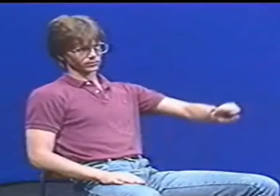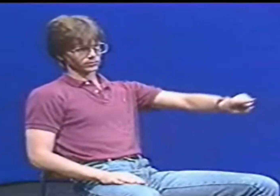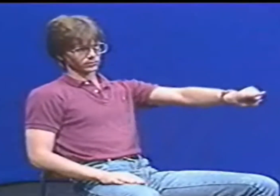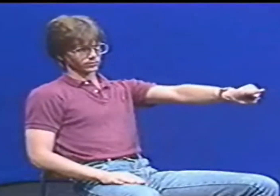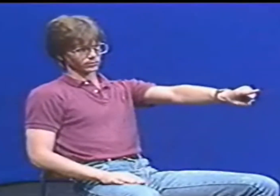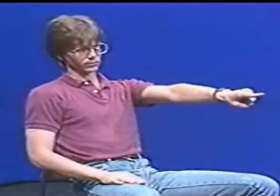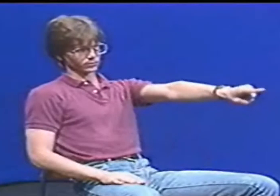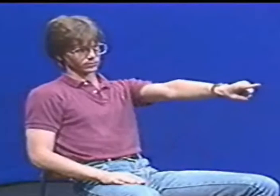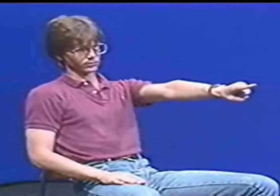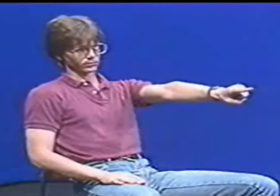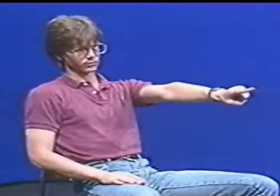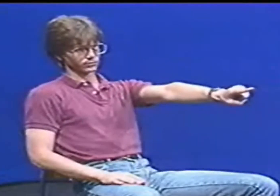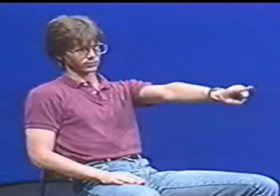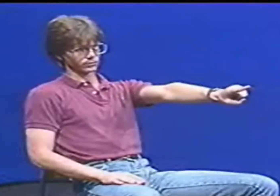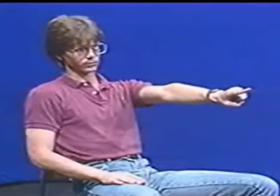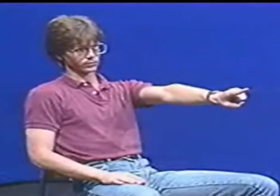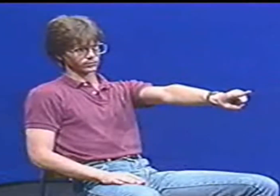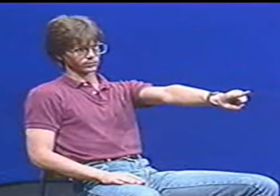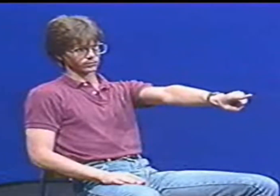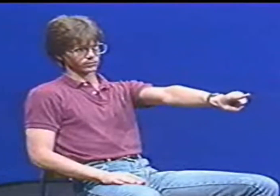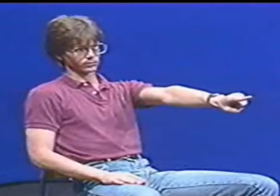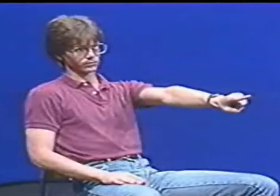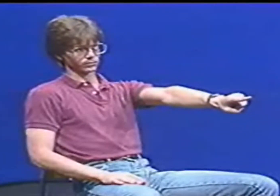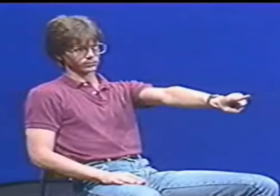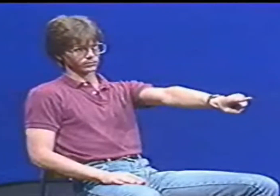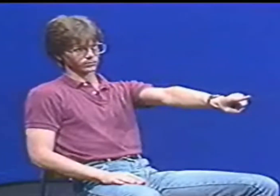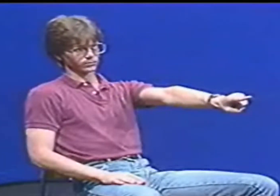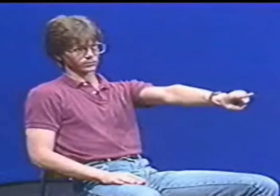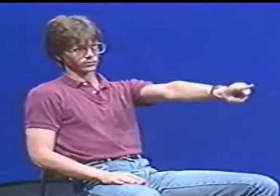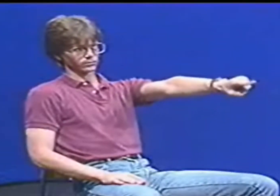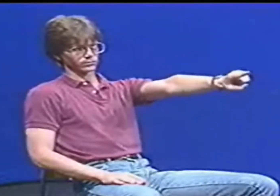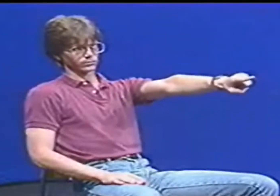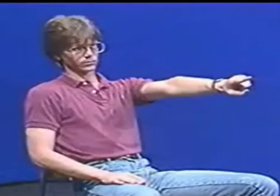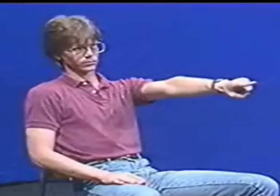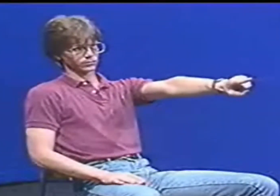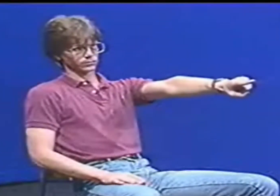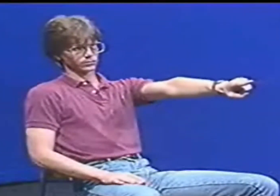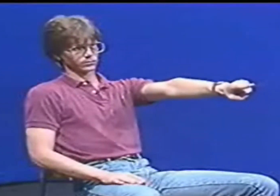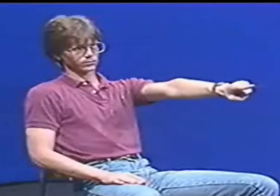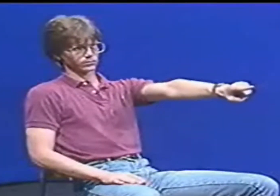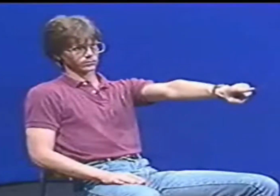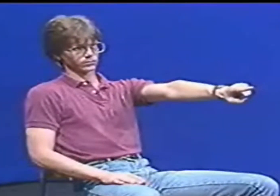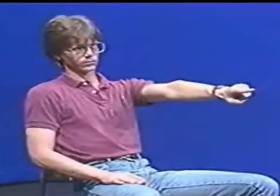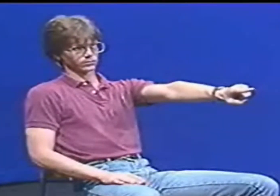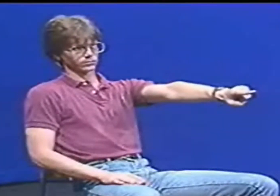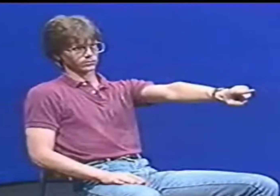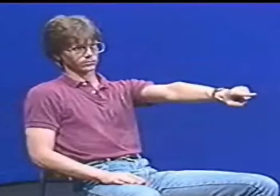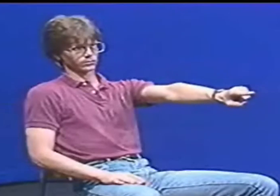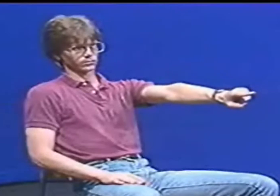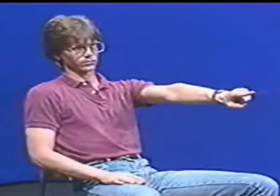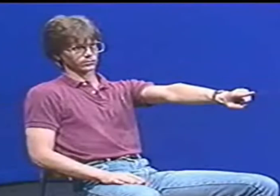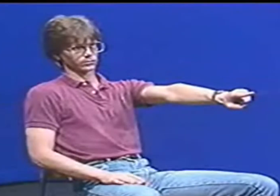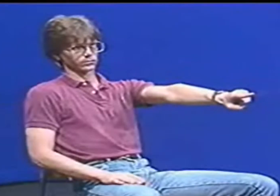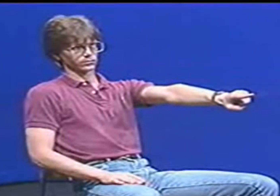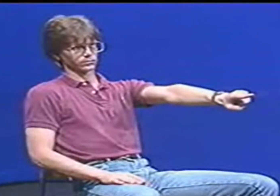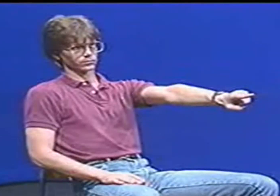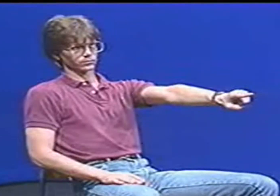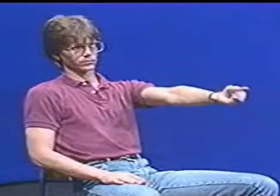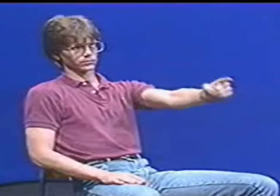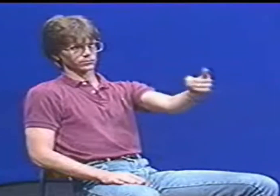postural tremor in that both the trajectory and the end point are abnormal, and most of this patient's dysfunction is in fact right at